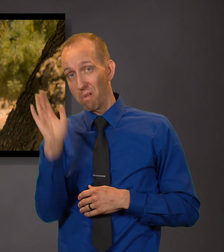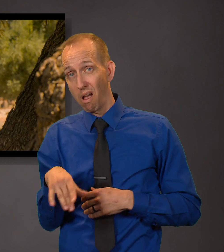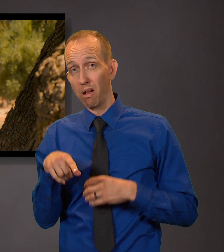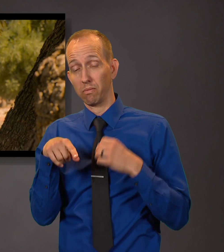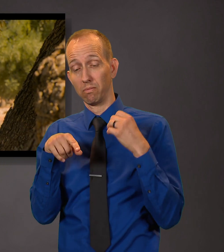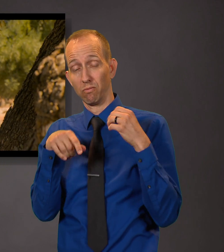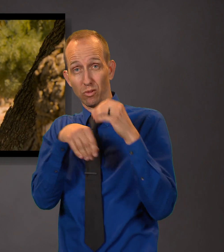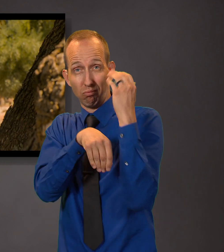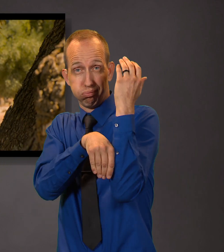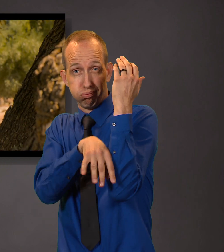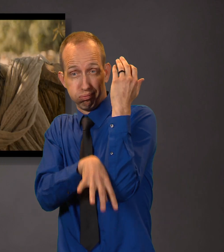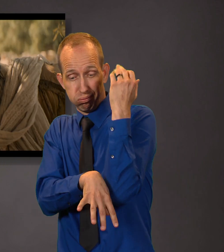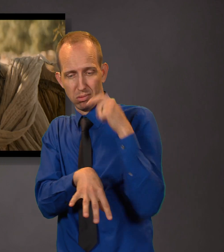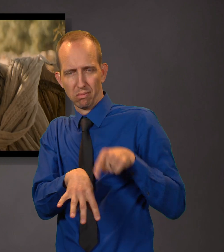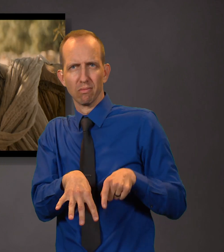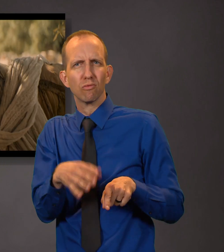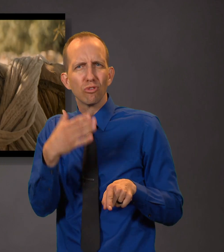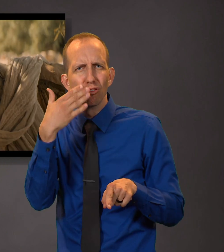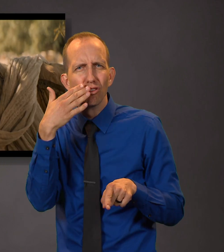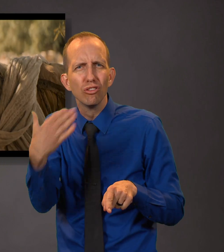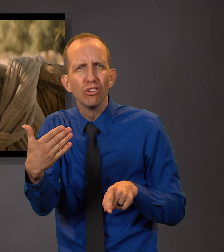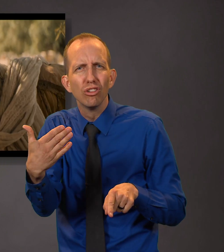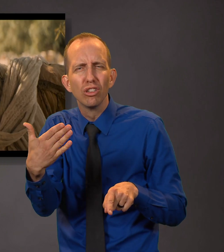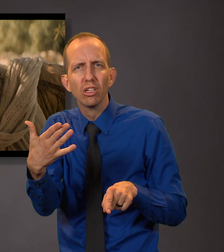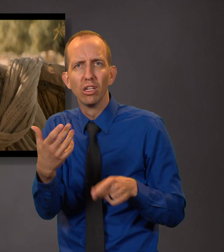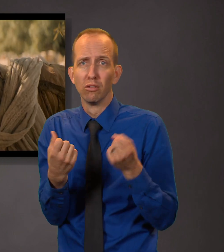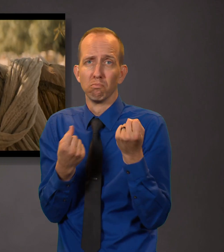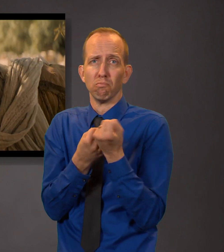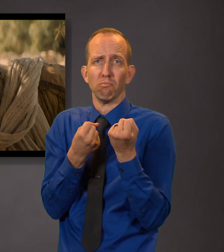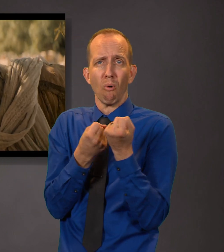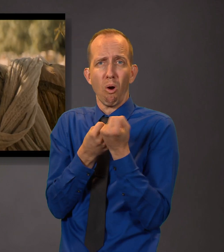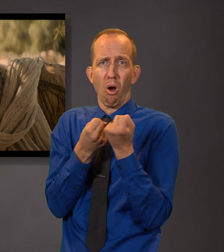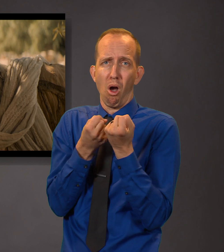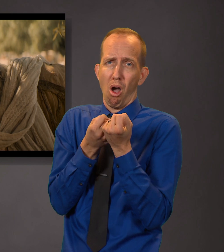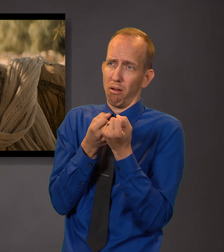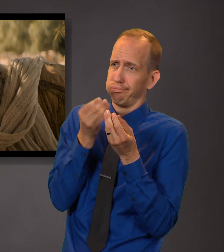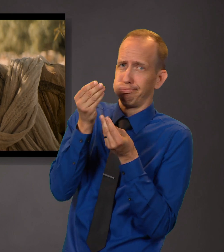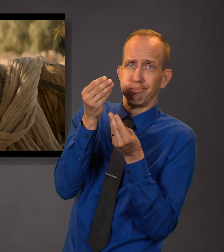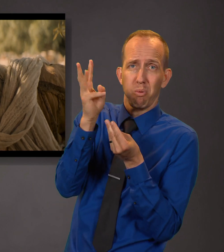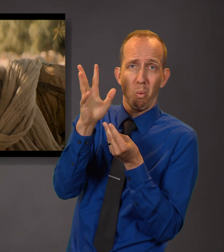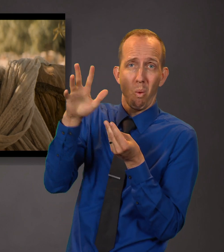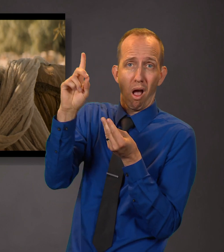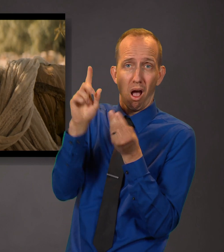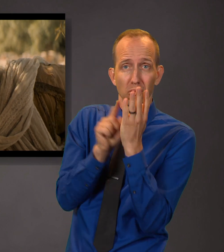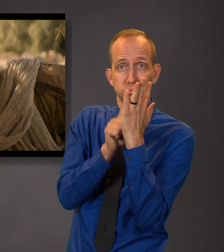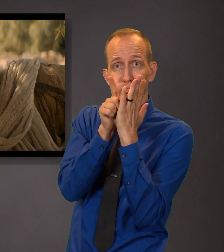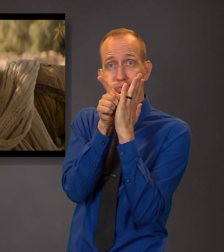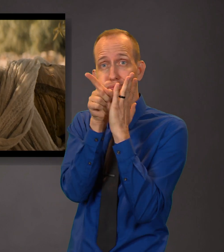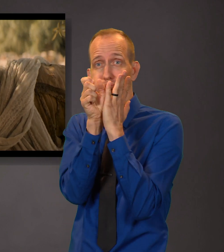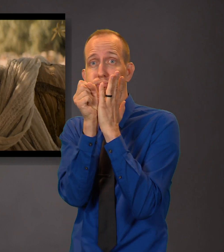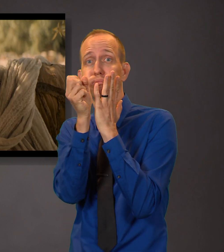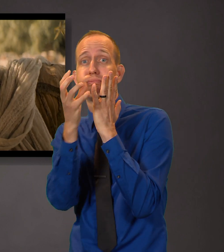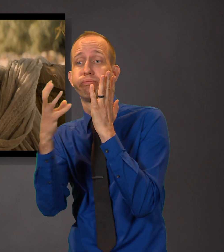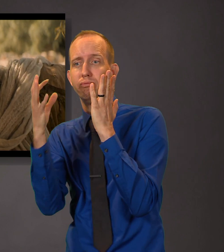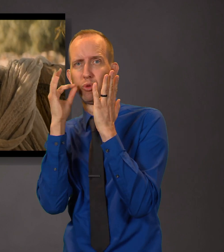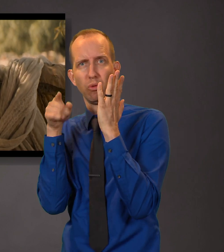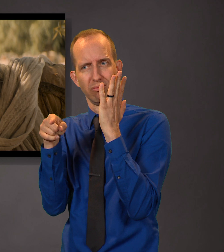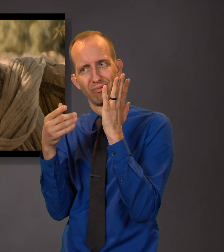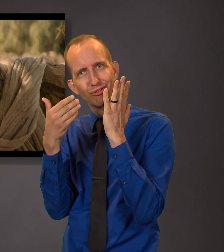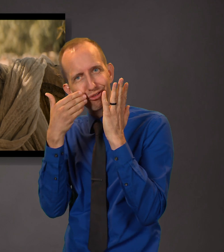I know that the roots are good. And because of their much strength, they have hitherto brought forth